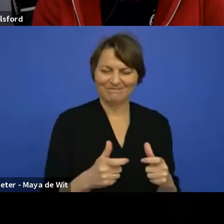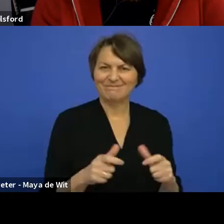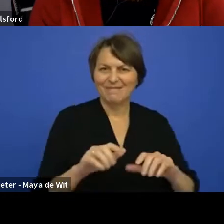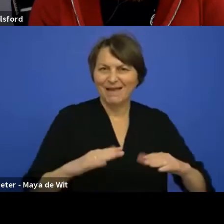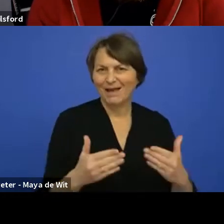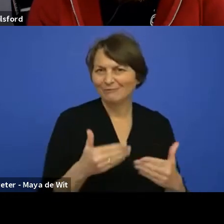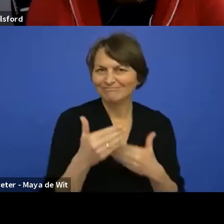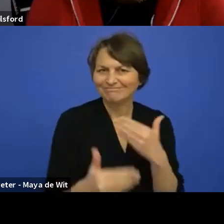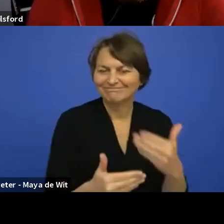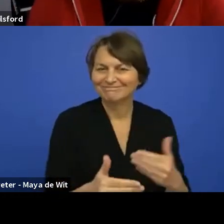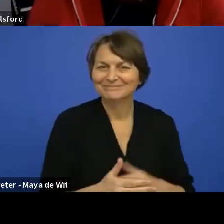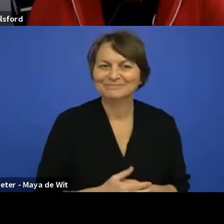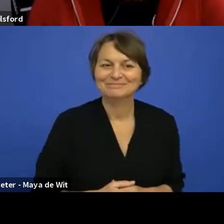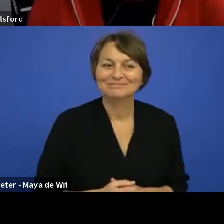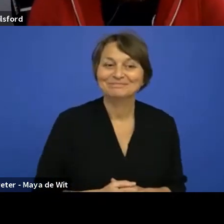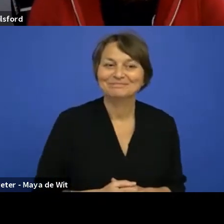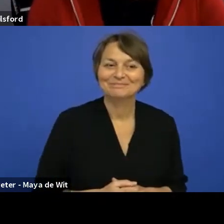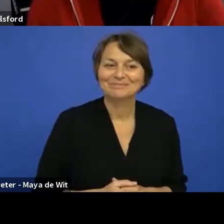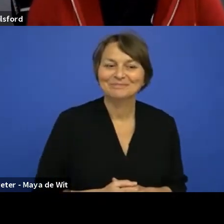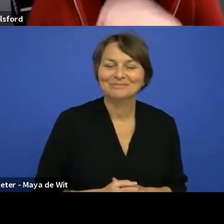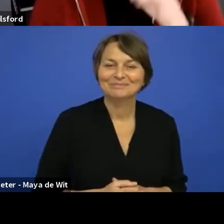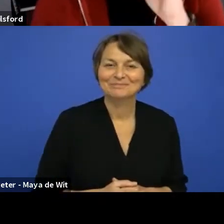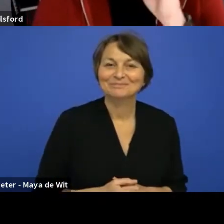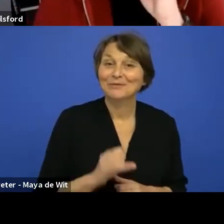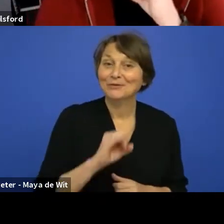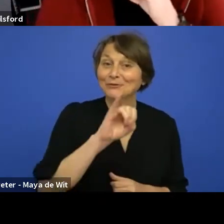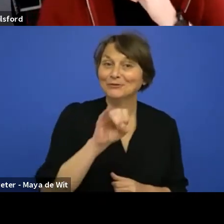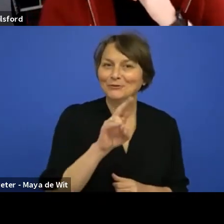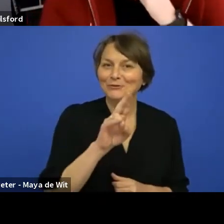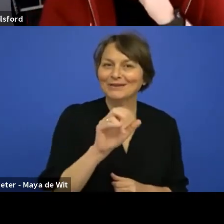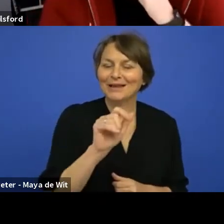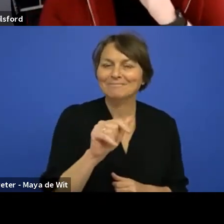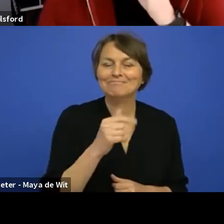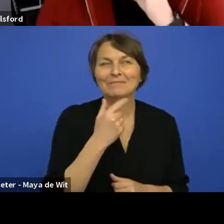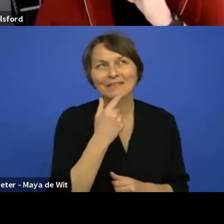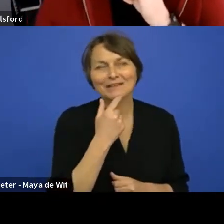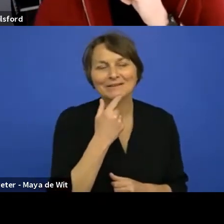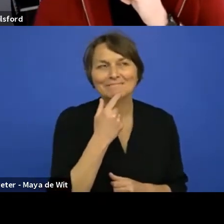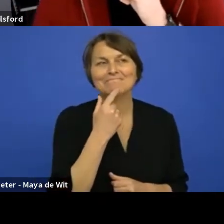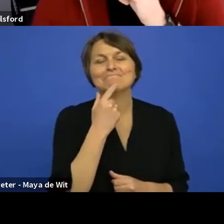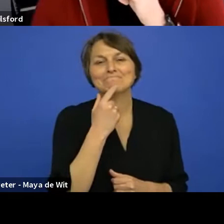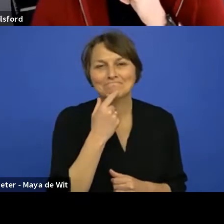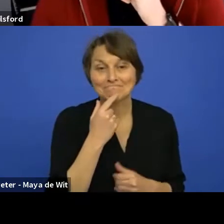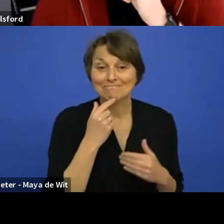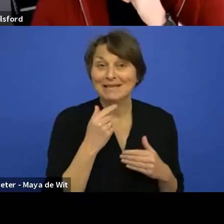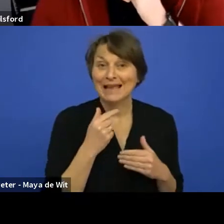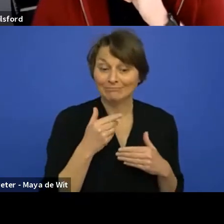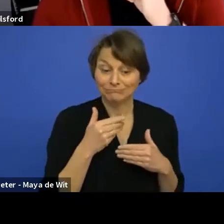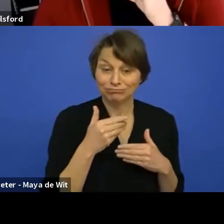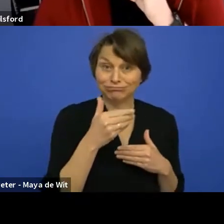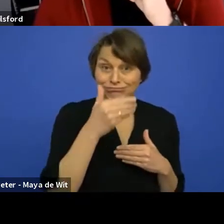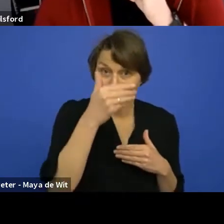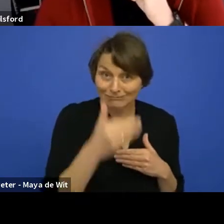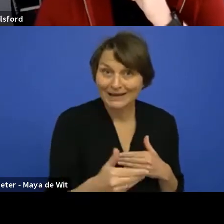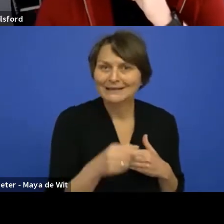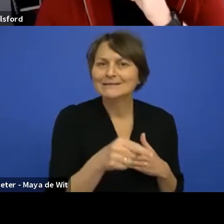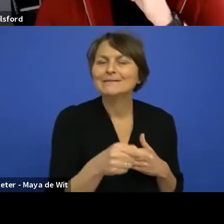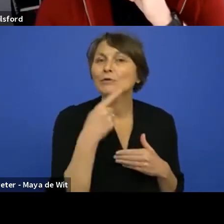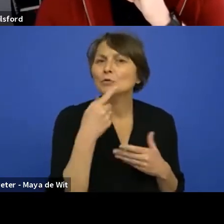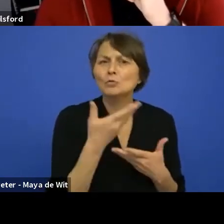So, uh, I guess what you can expect is at the end, you can expect a set of, uh, set